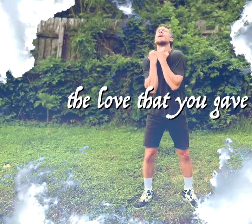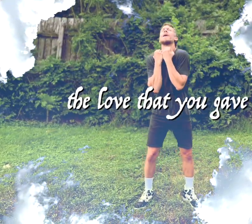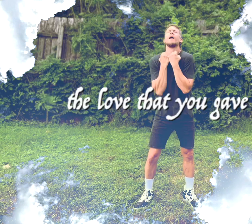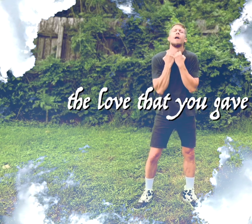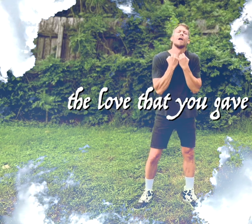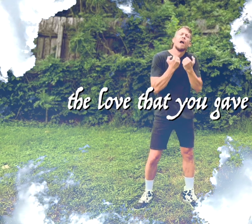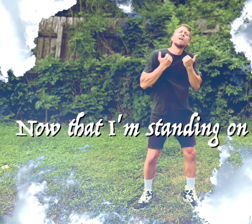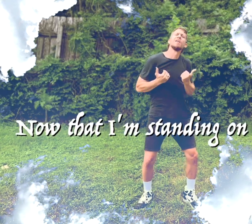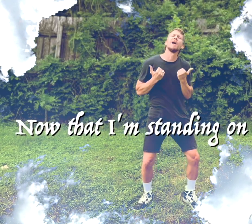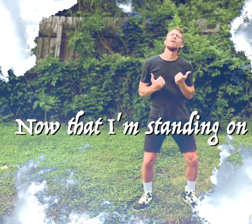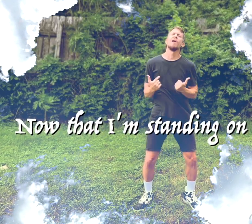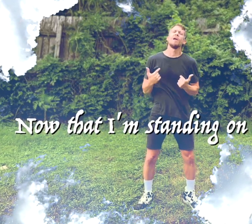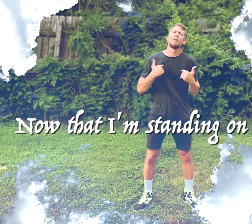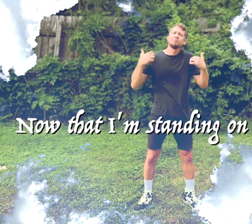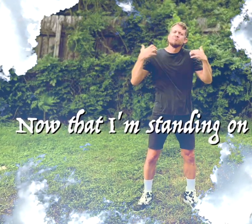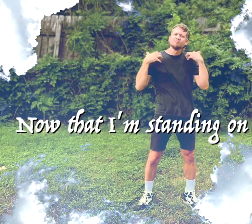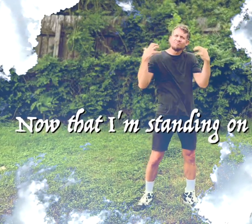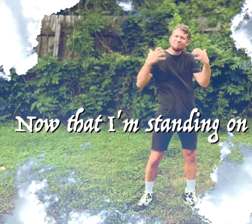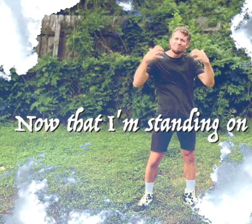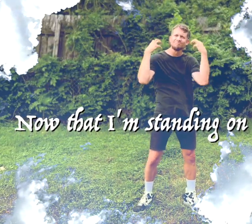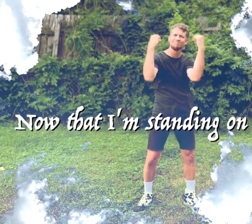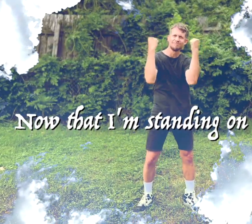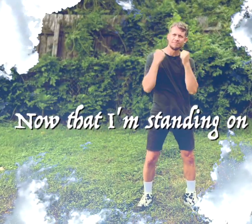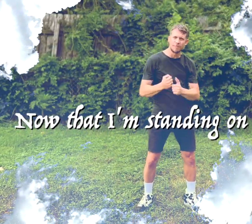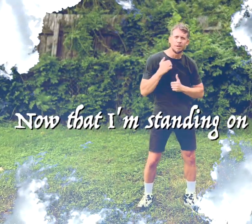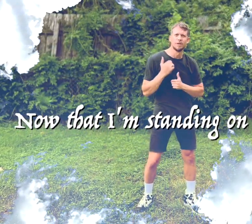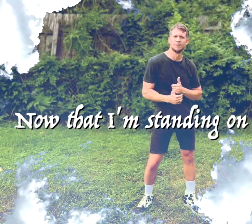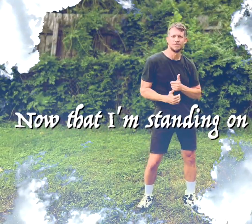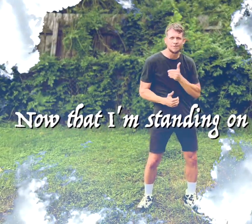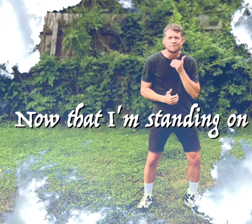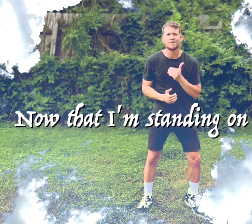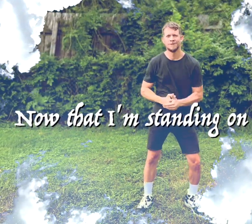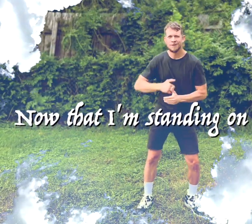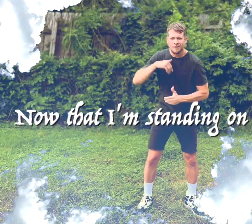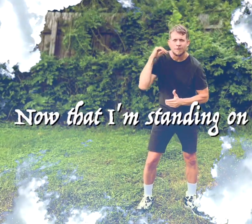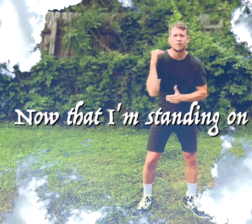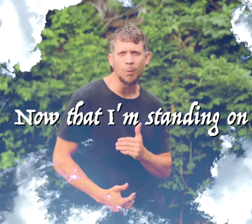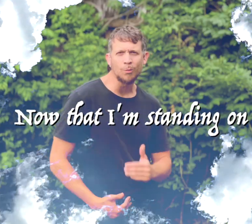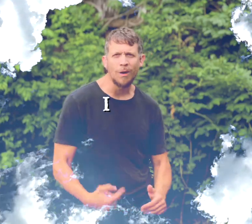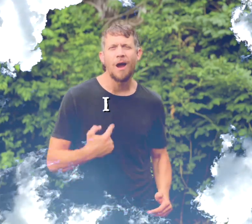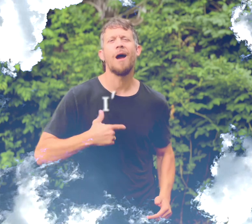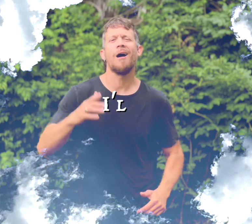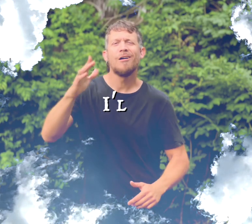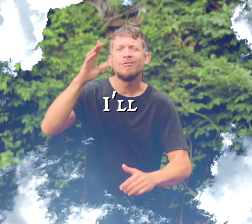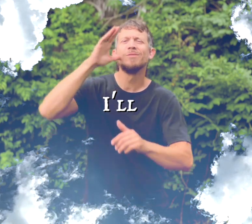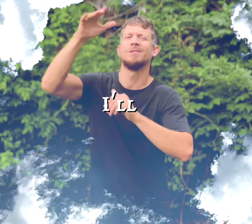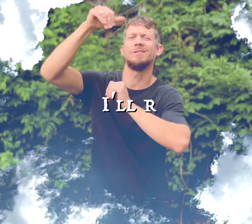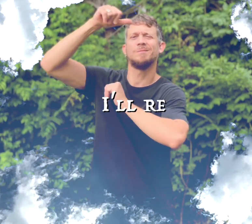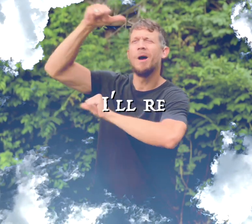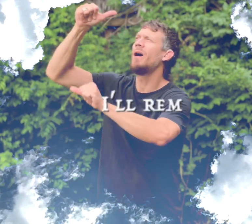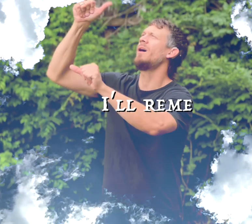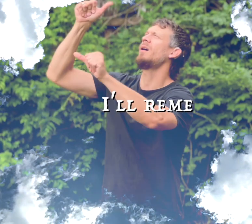Now that I'm I'm standing on my own I'll remember